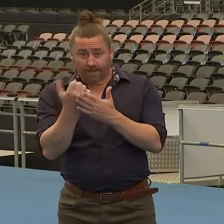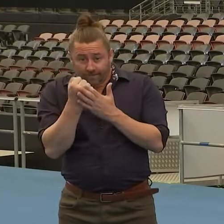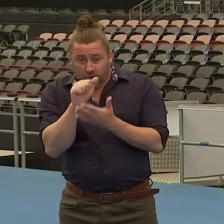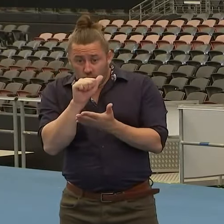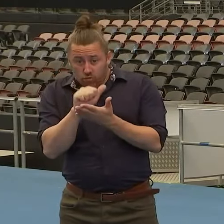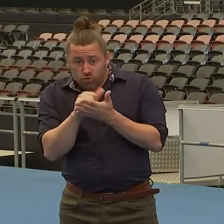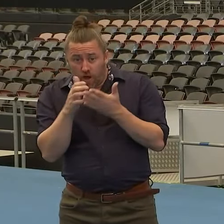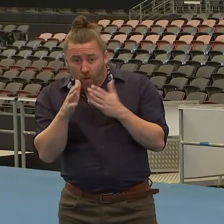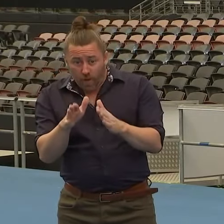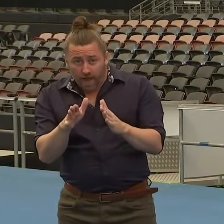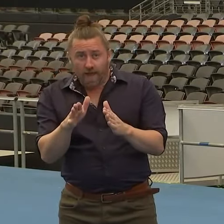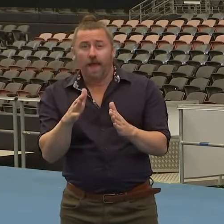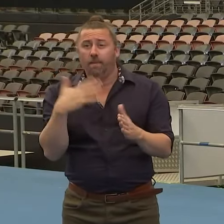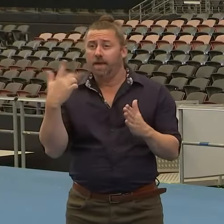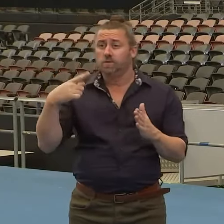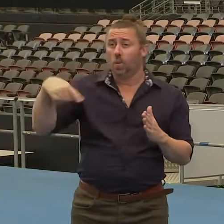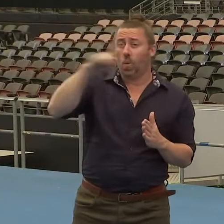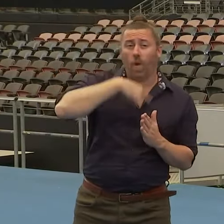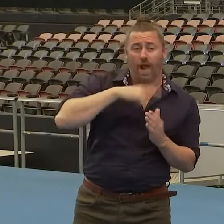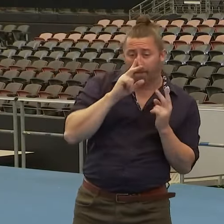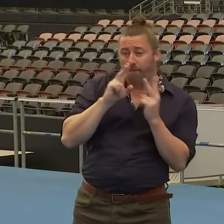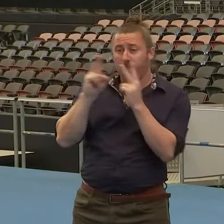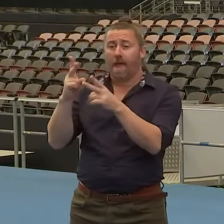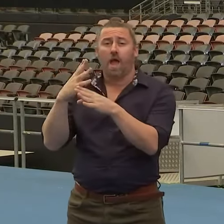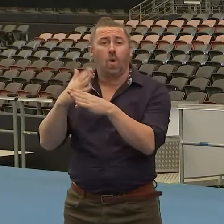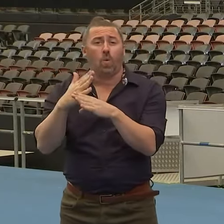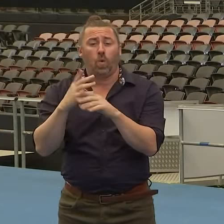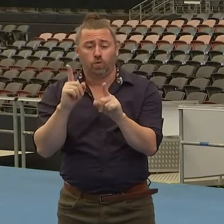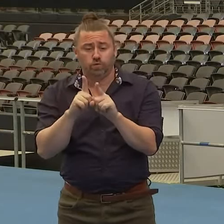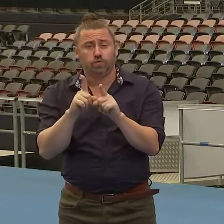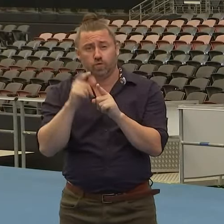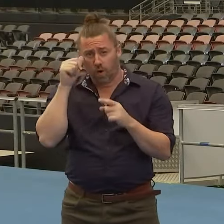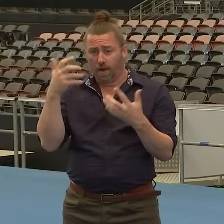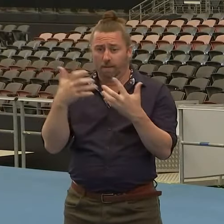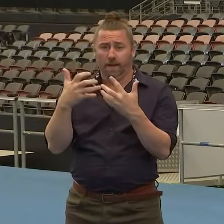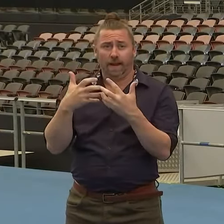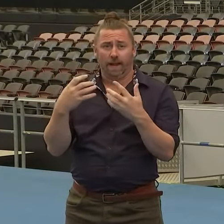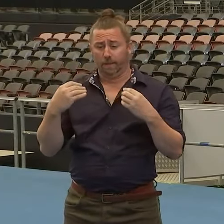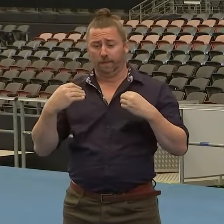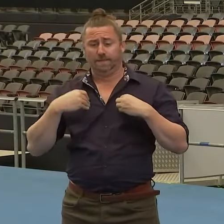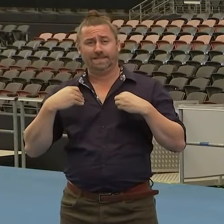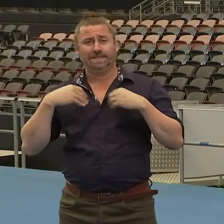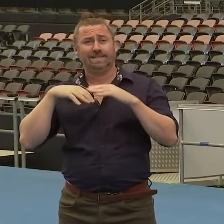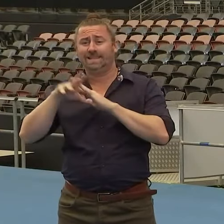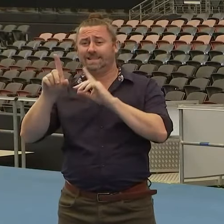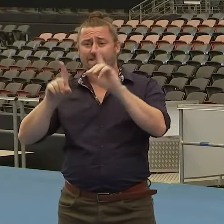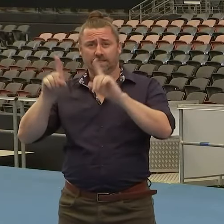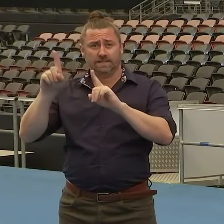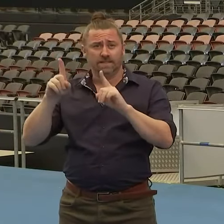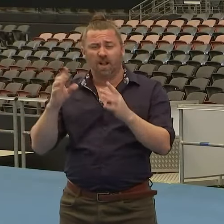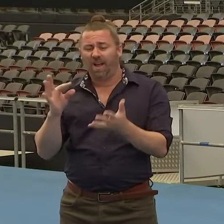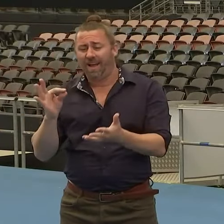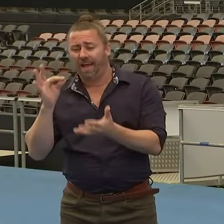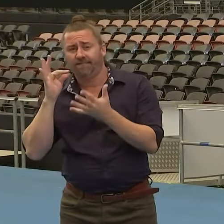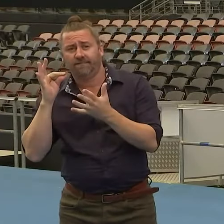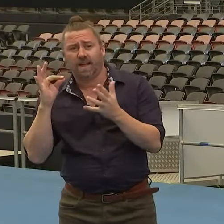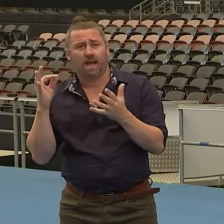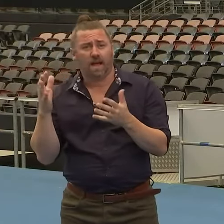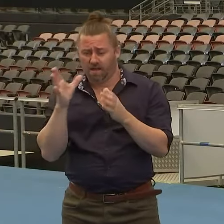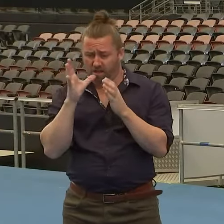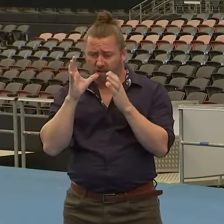to go safely back to work. So we know some of our businesses are struggling in the CBD and other parts of Queensland.